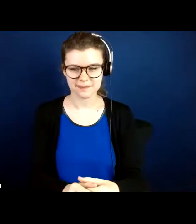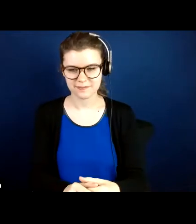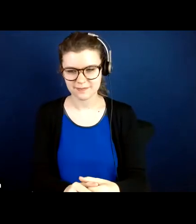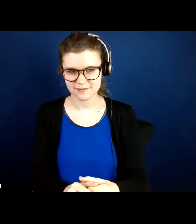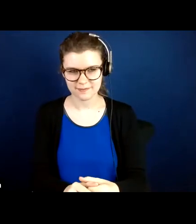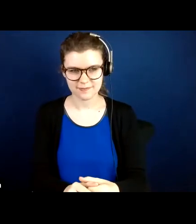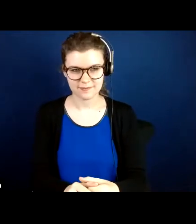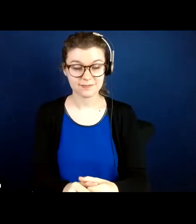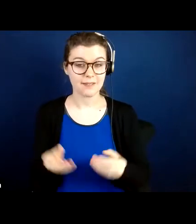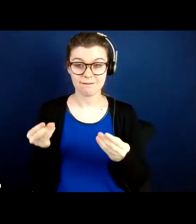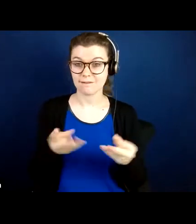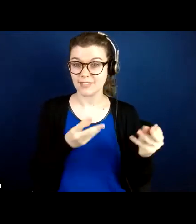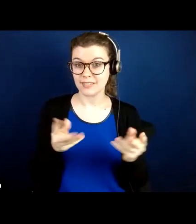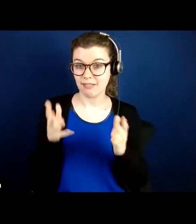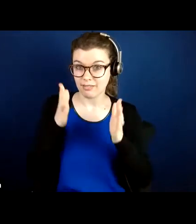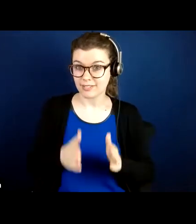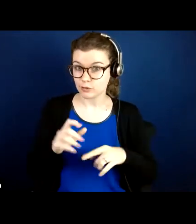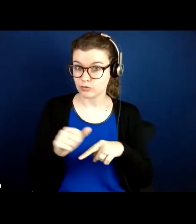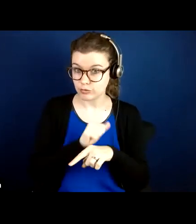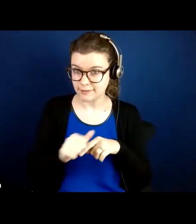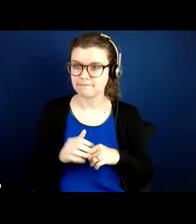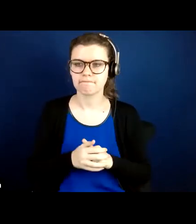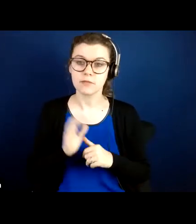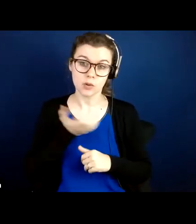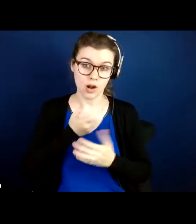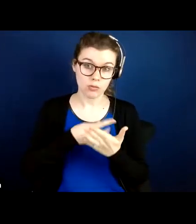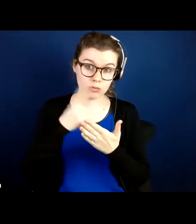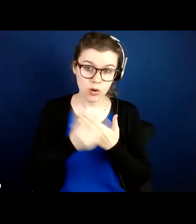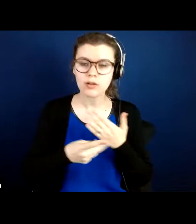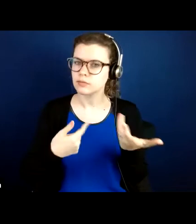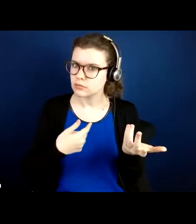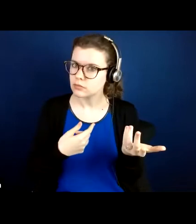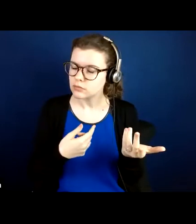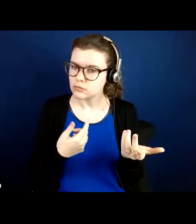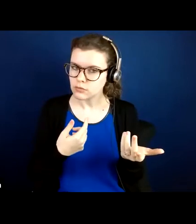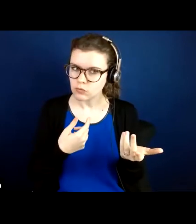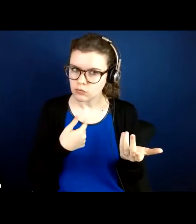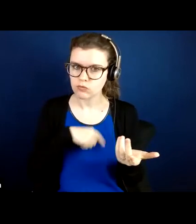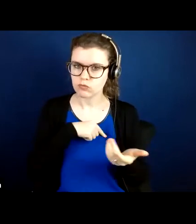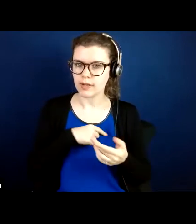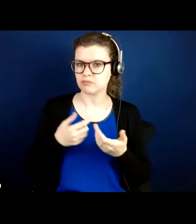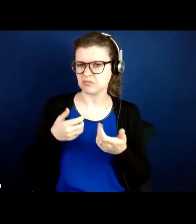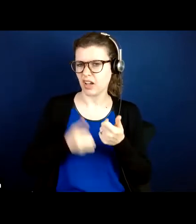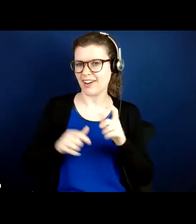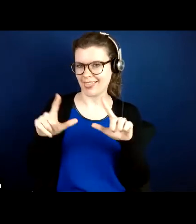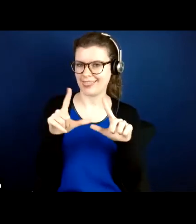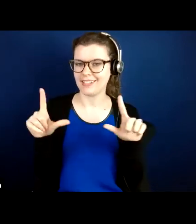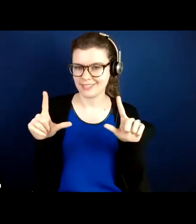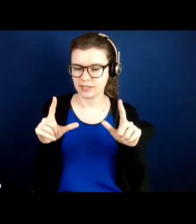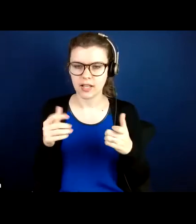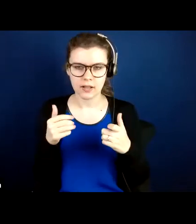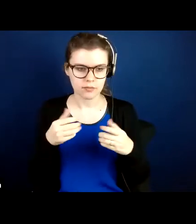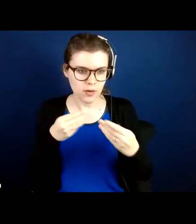Facilitator training. So for our programs, we actually provide, as part of the license, we provide facilitator training